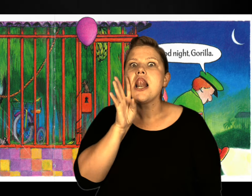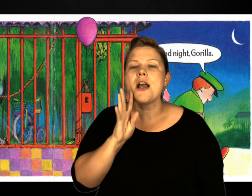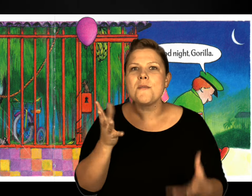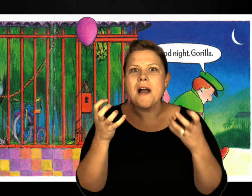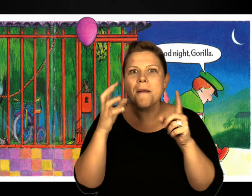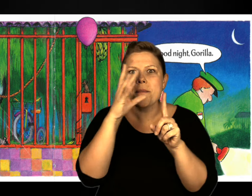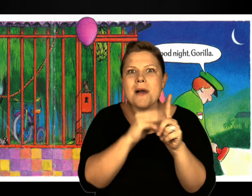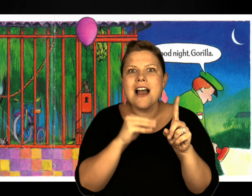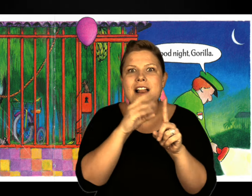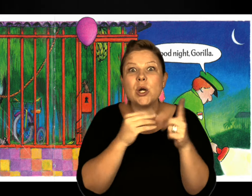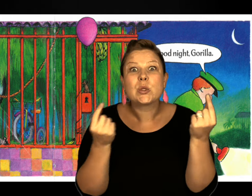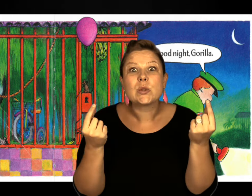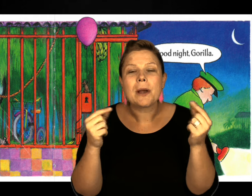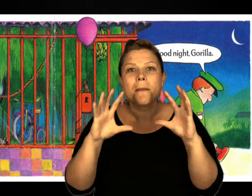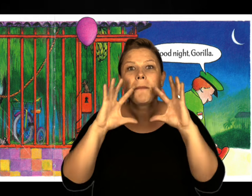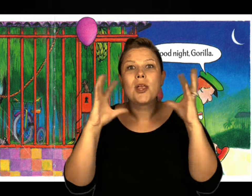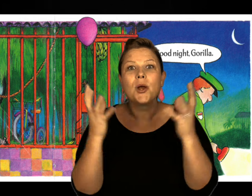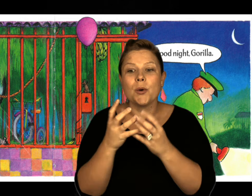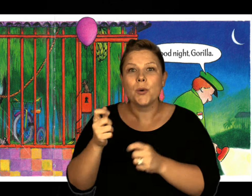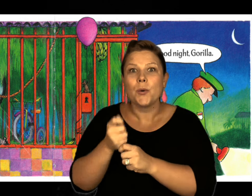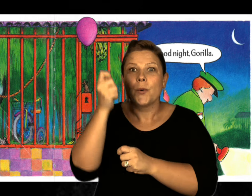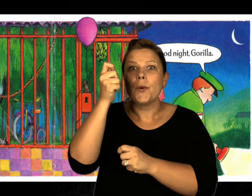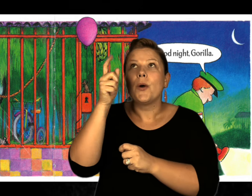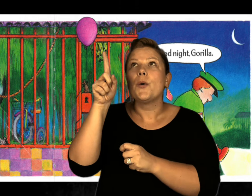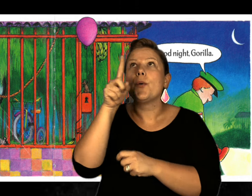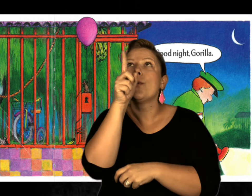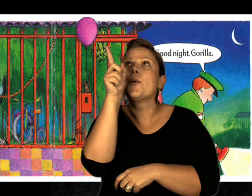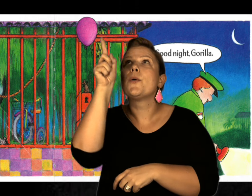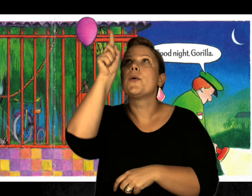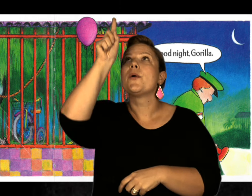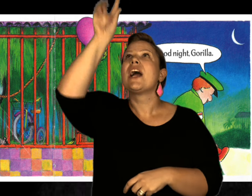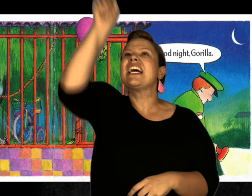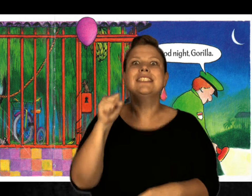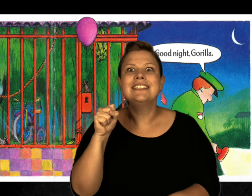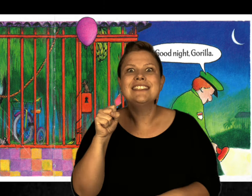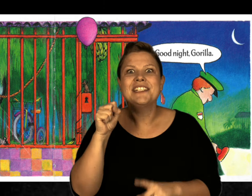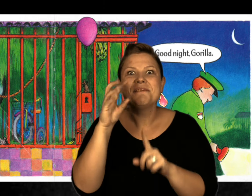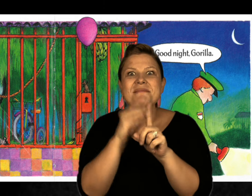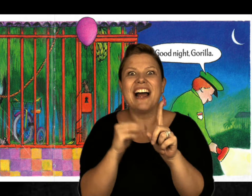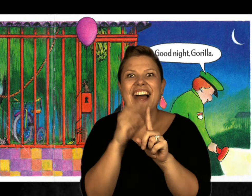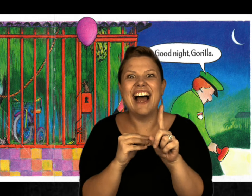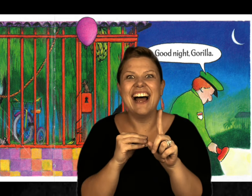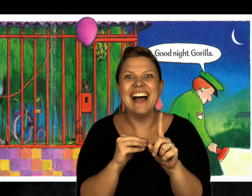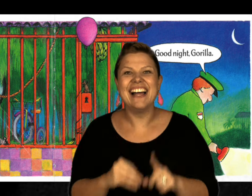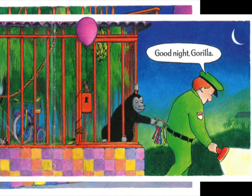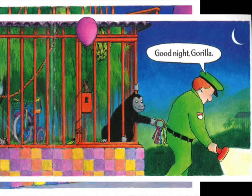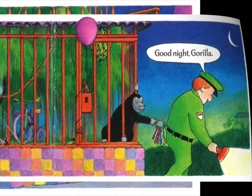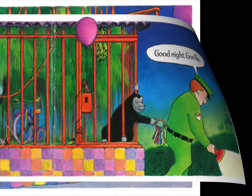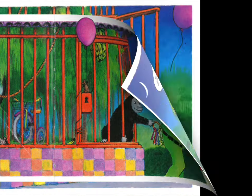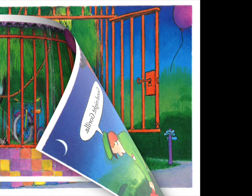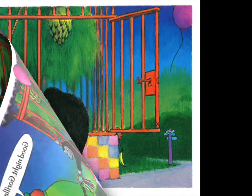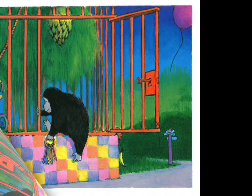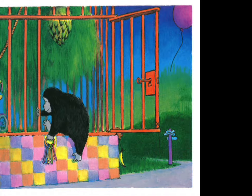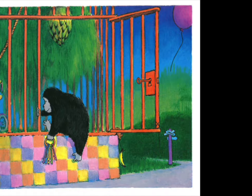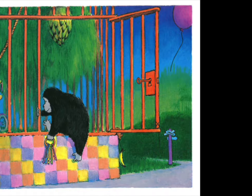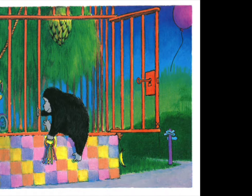The mouse was looking at the banana that was attached to the balloon. He wanted to get the banana.